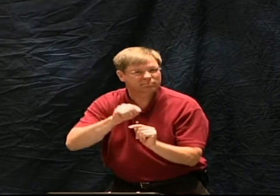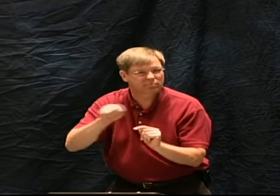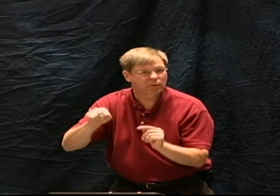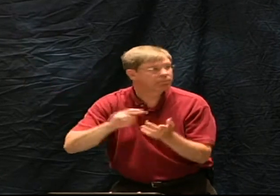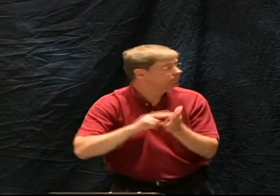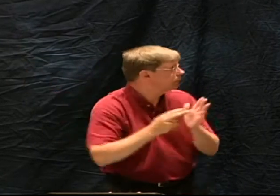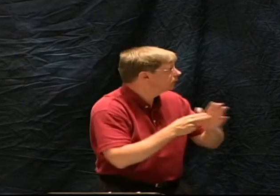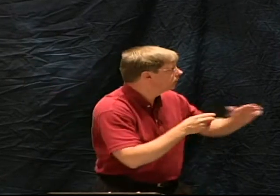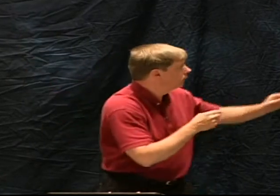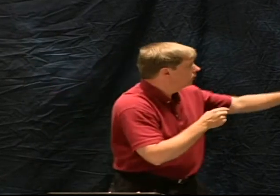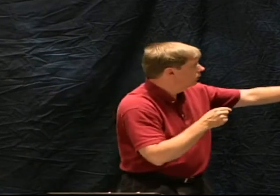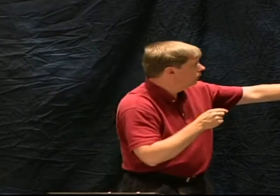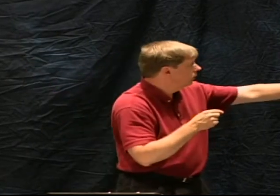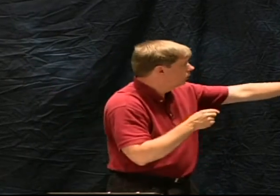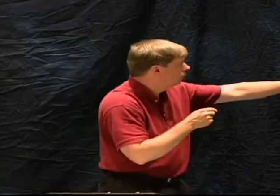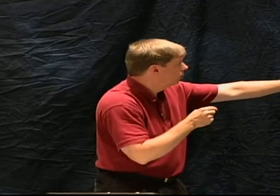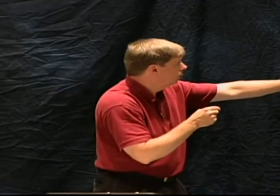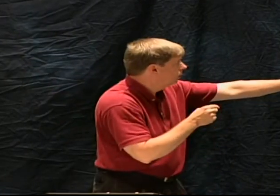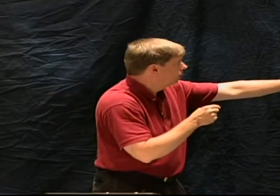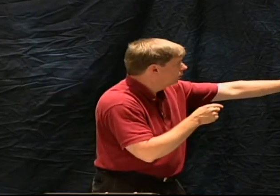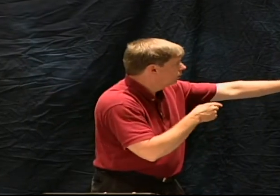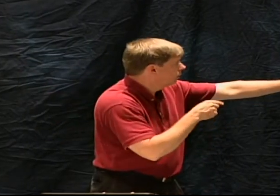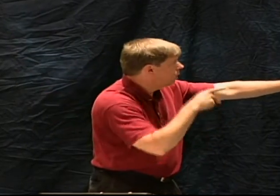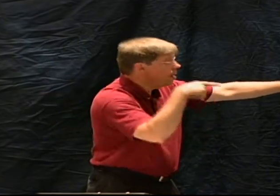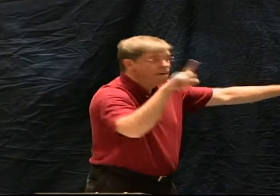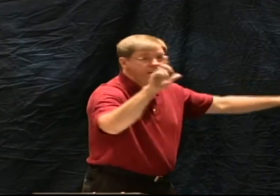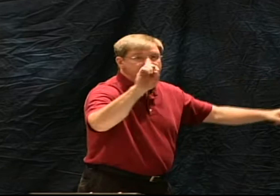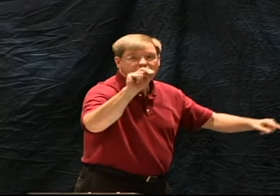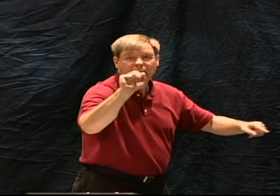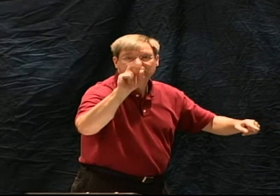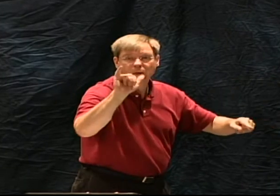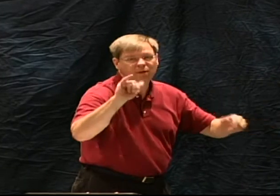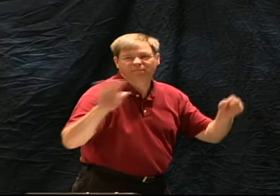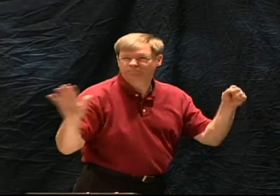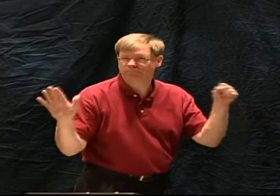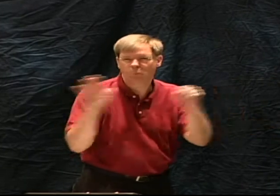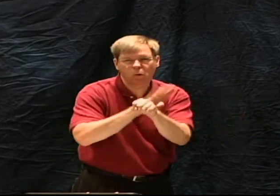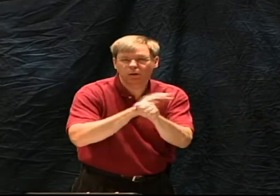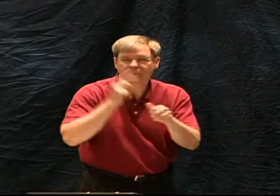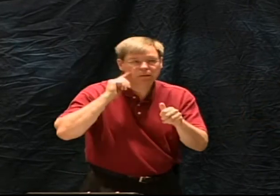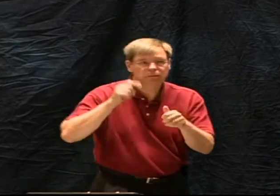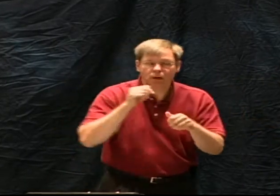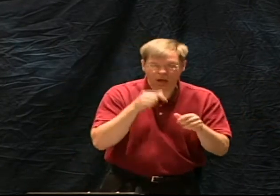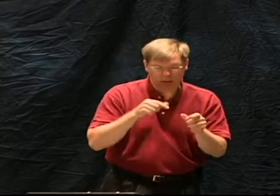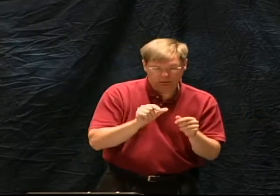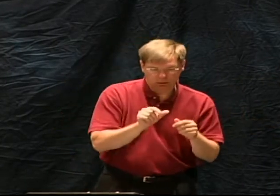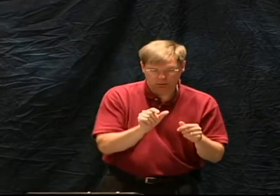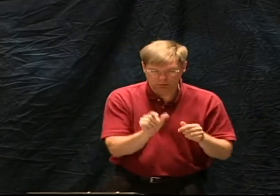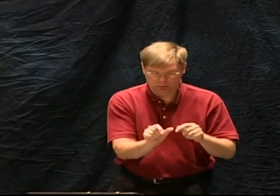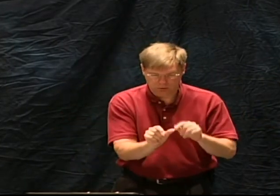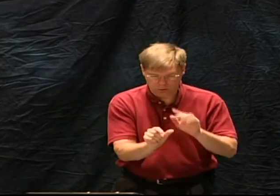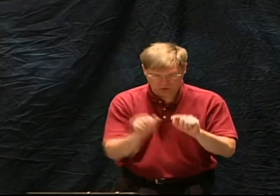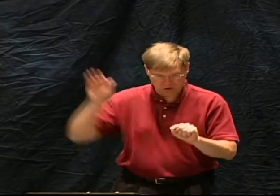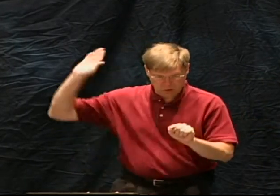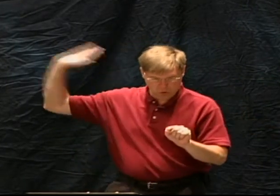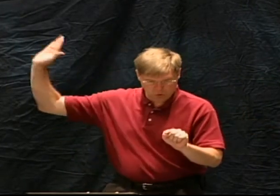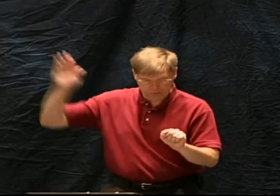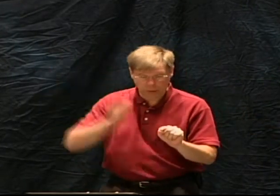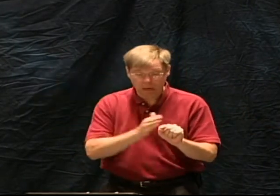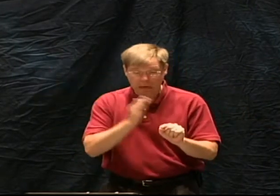communicated what God wanted to communicate. So it was verbally inspired. Plenary